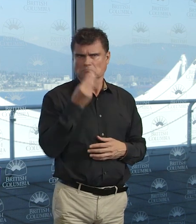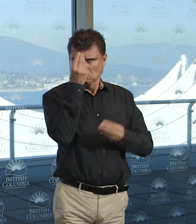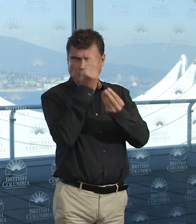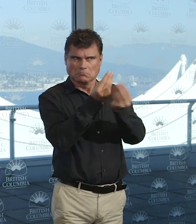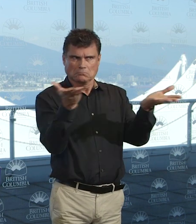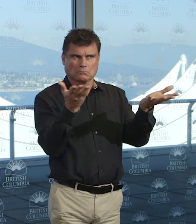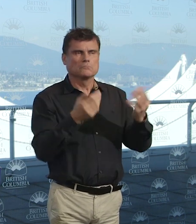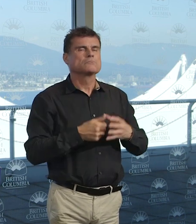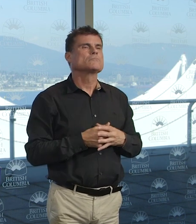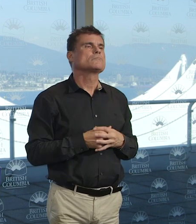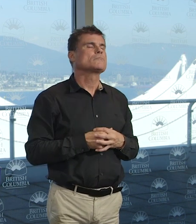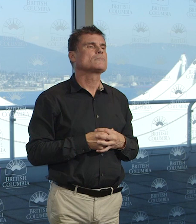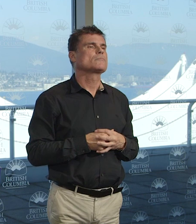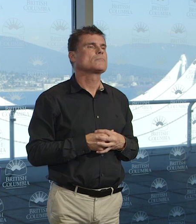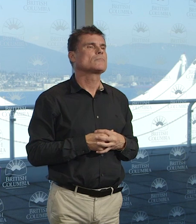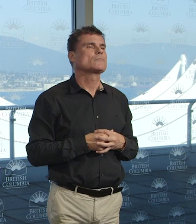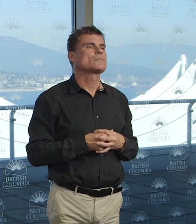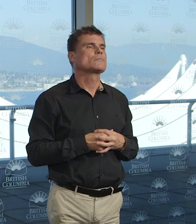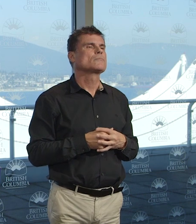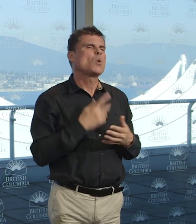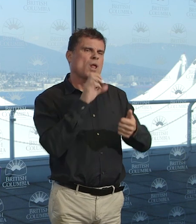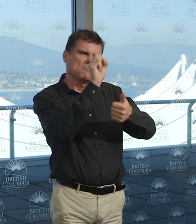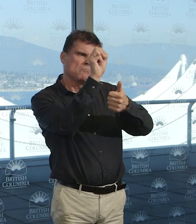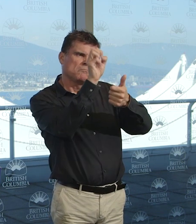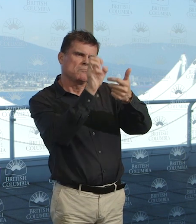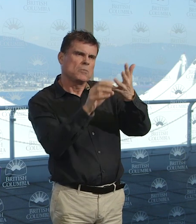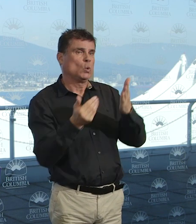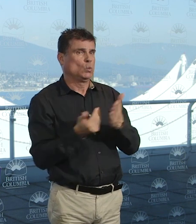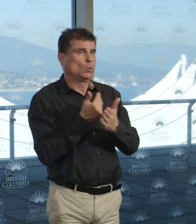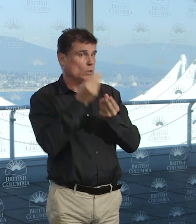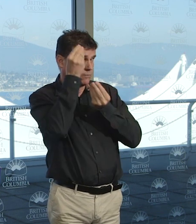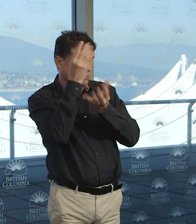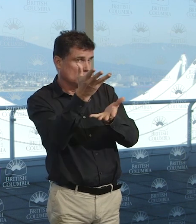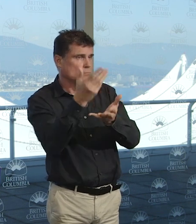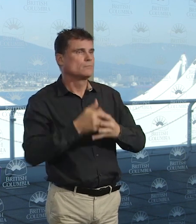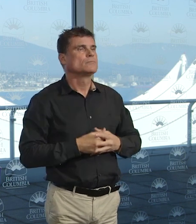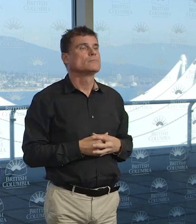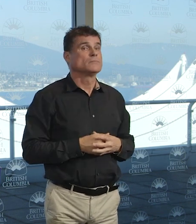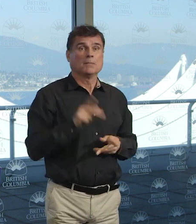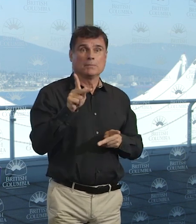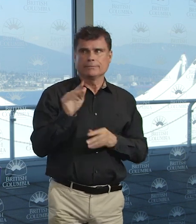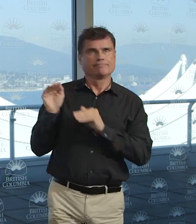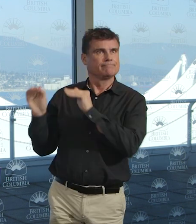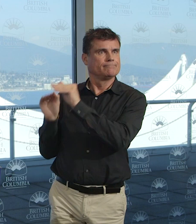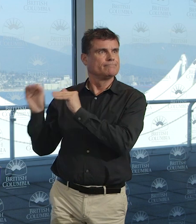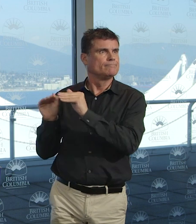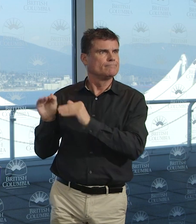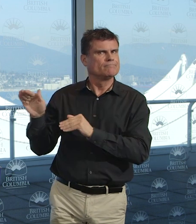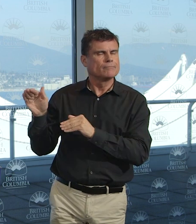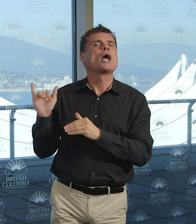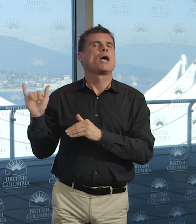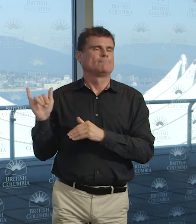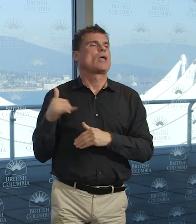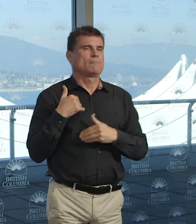changed and some new information that people have been asking for that I think people will be interested in. As Dr. Henry says,